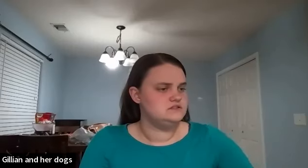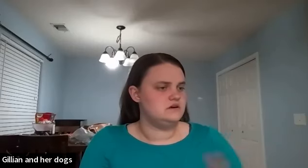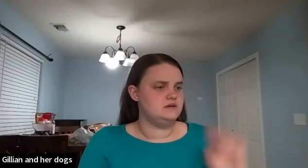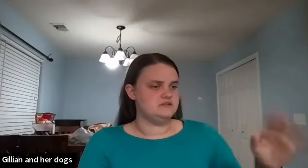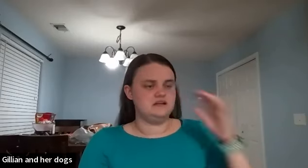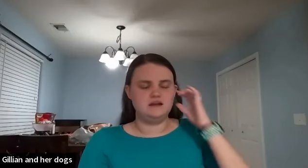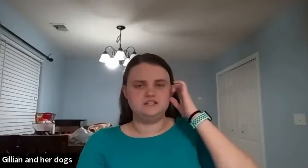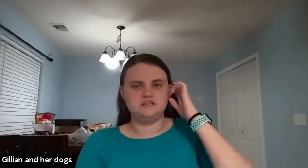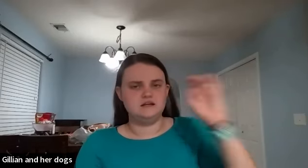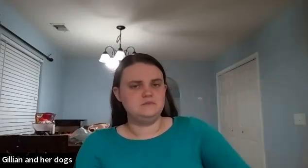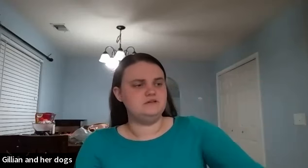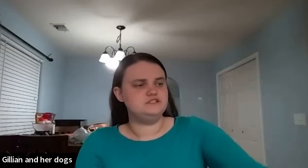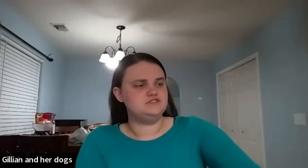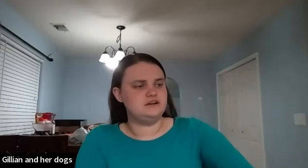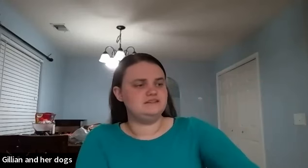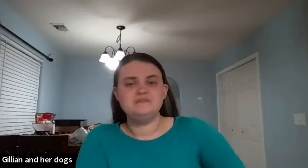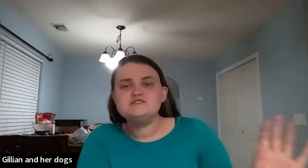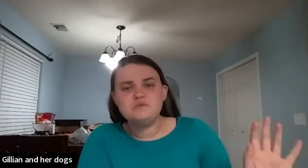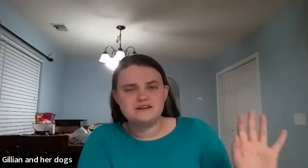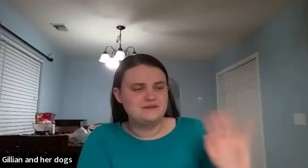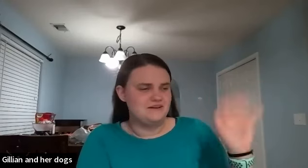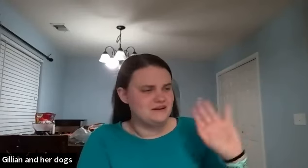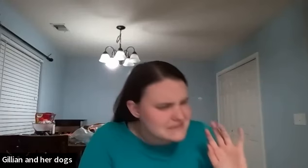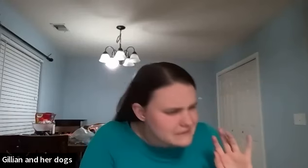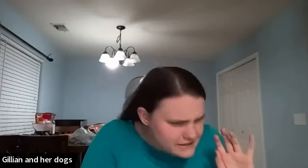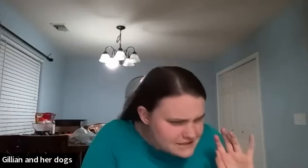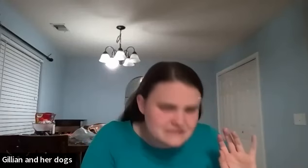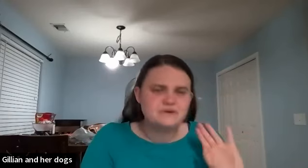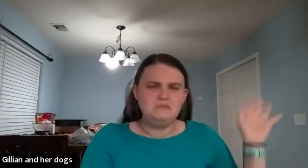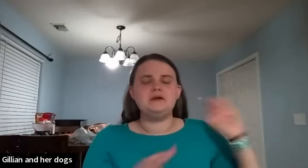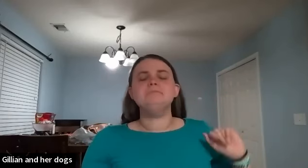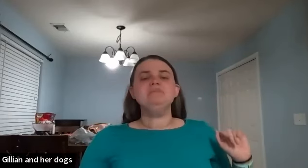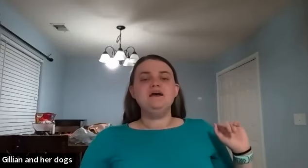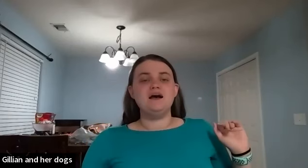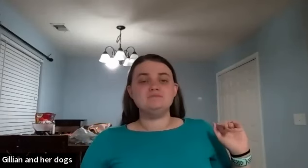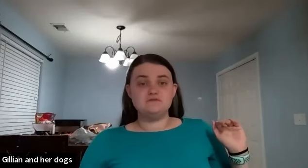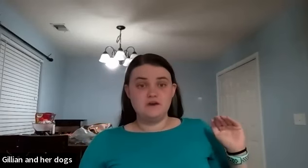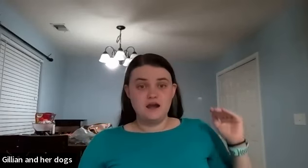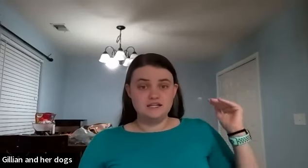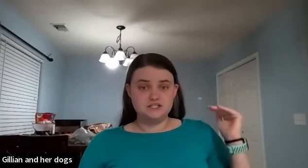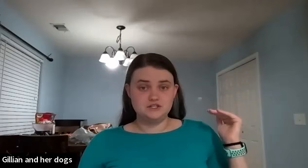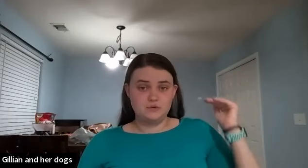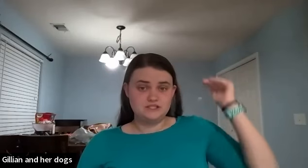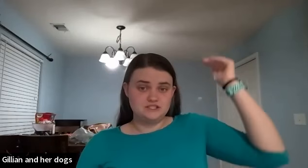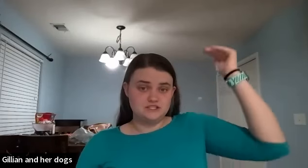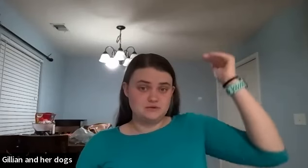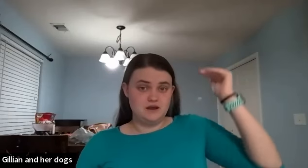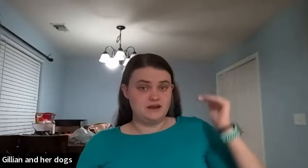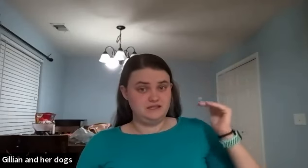sorry give me a second i just got an email i was distracting it was a work email and i was like what is this we're good um so for height you're going to do height